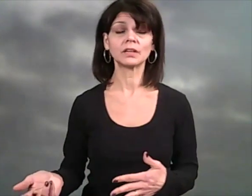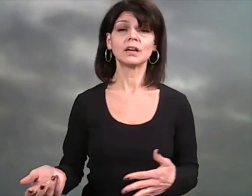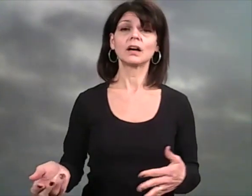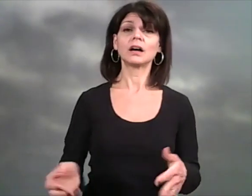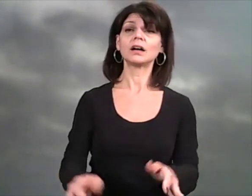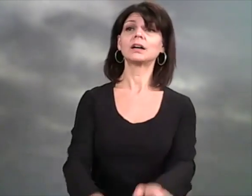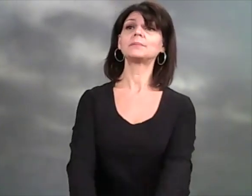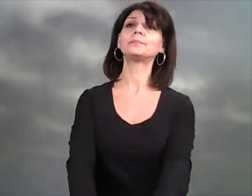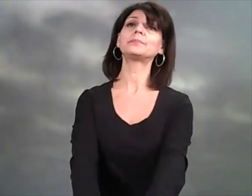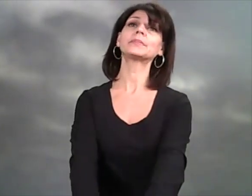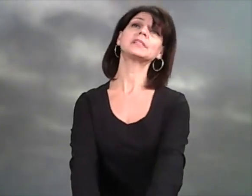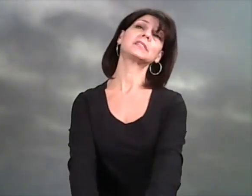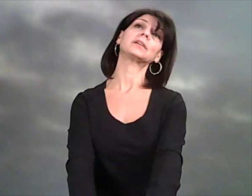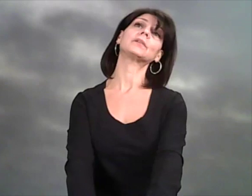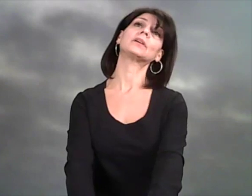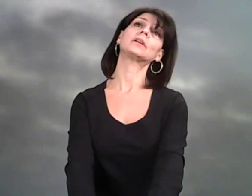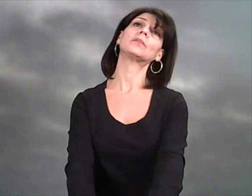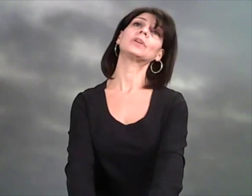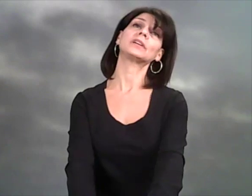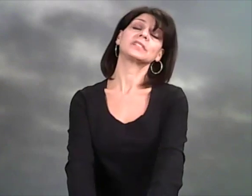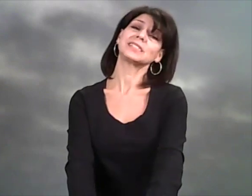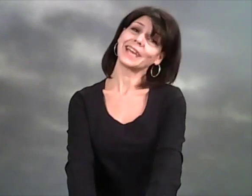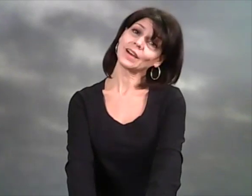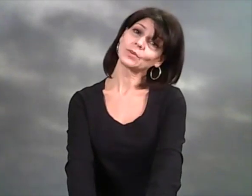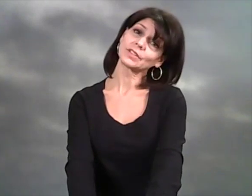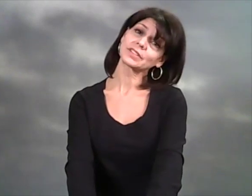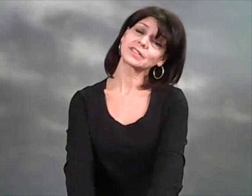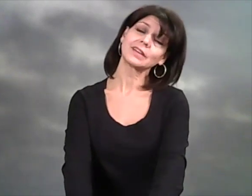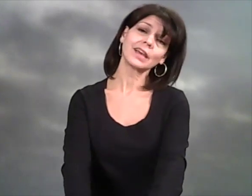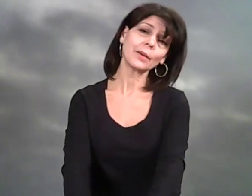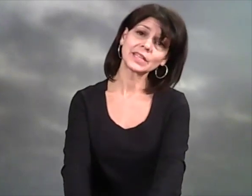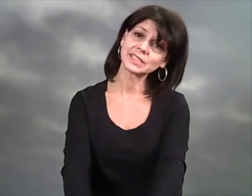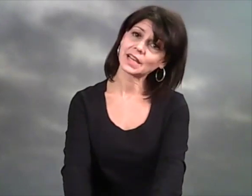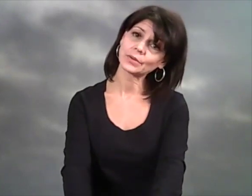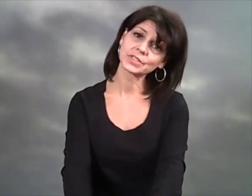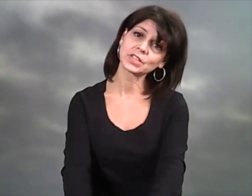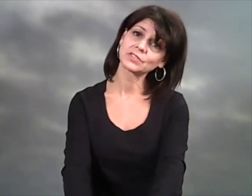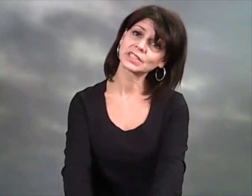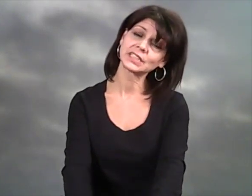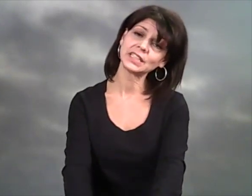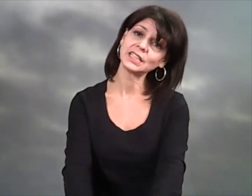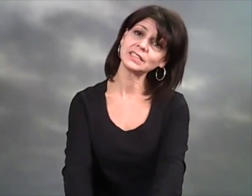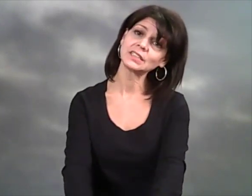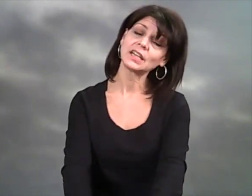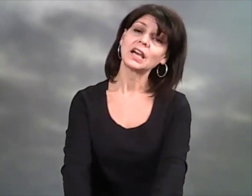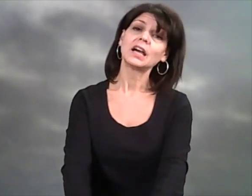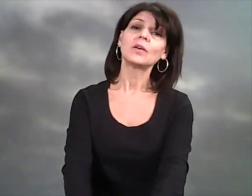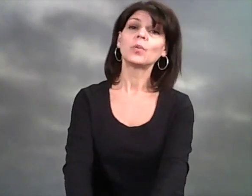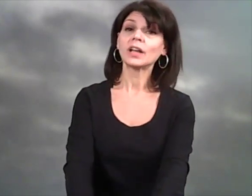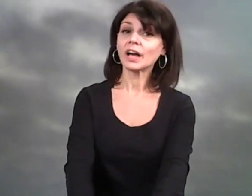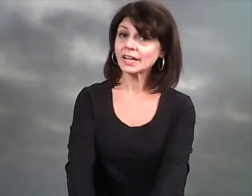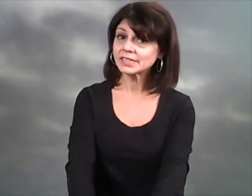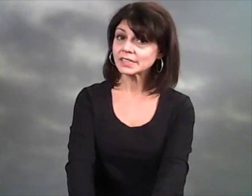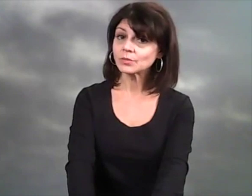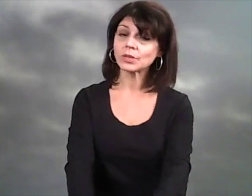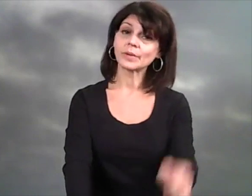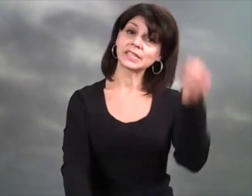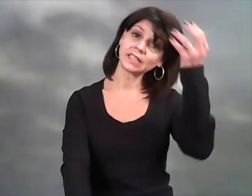Um, let's see. What else? Towels. How many towels do you really need? What I did when my